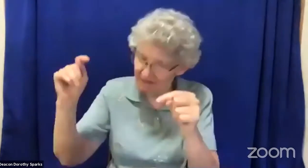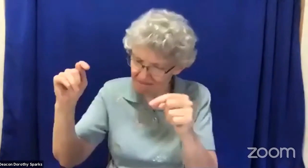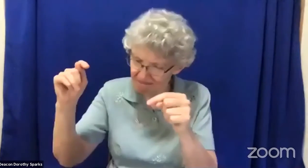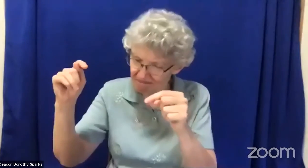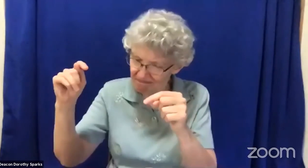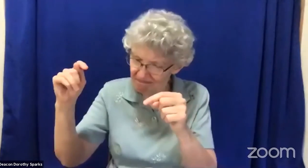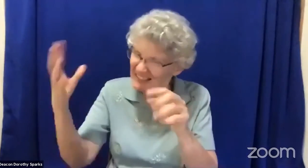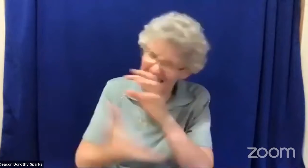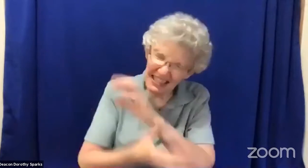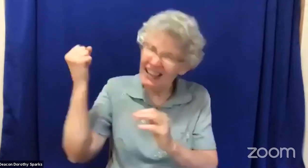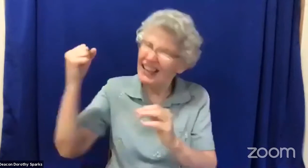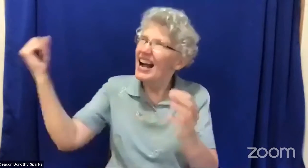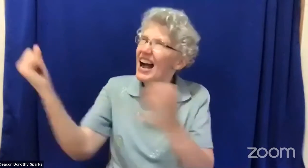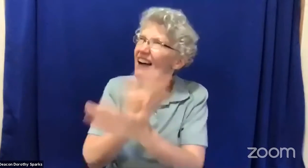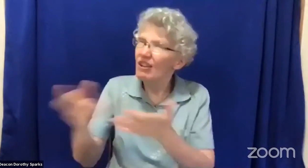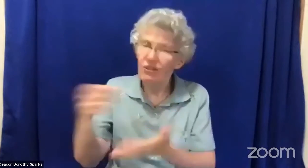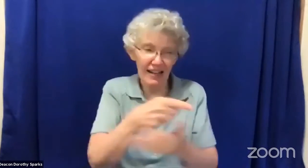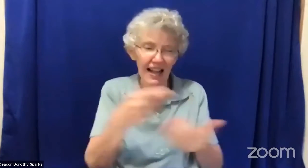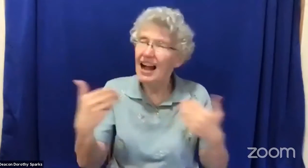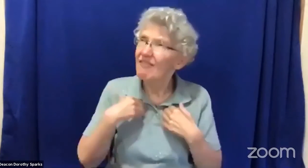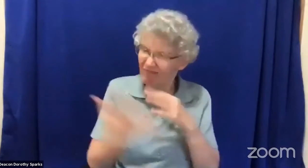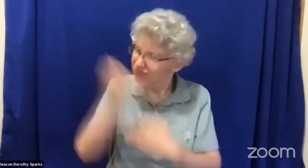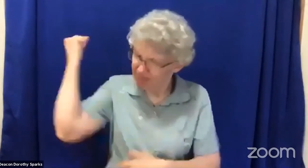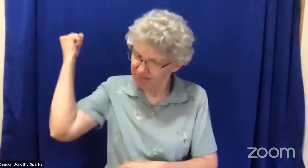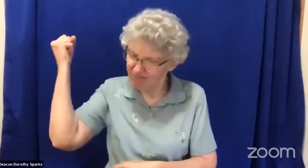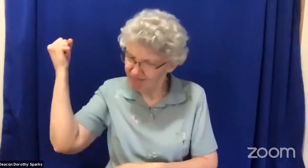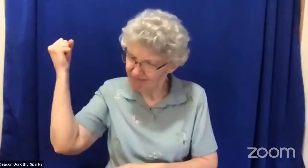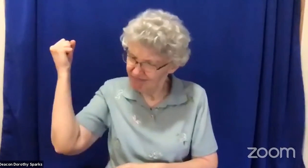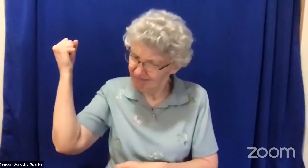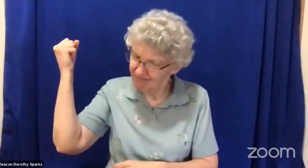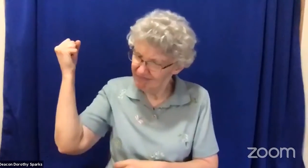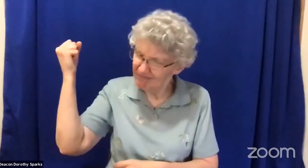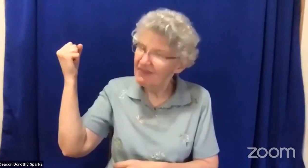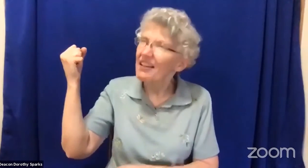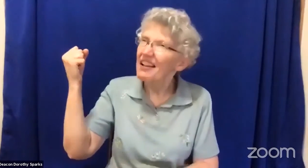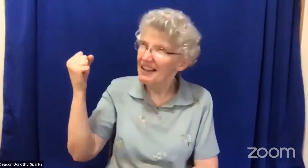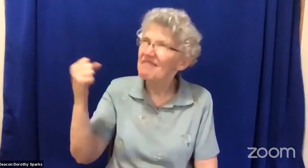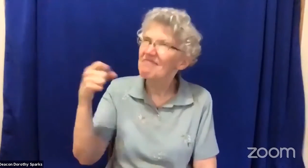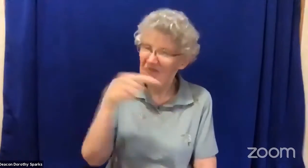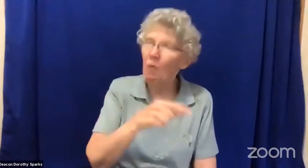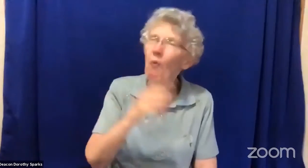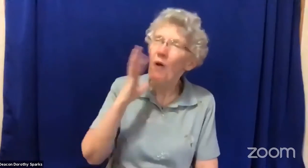try taking everything he owns and he will curse you to your face